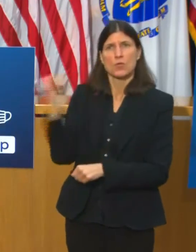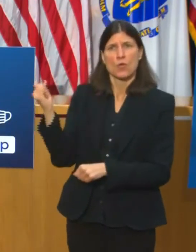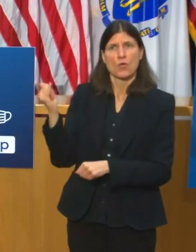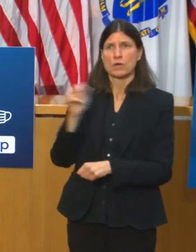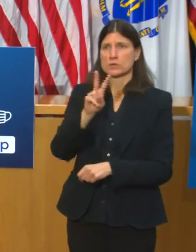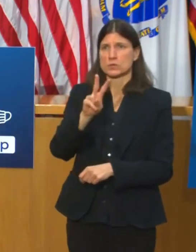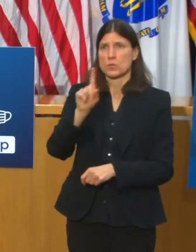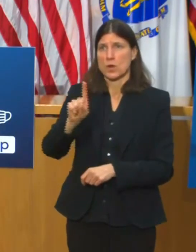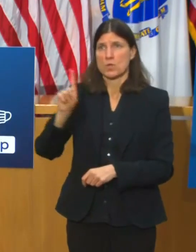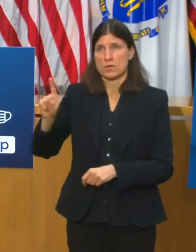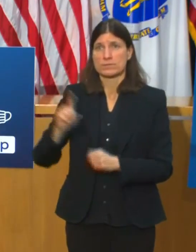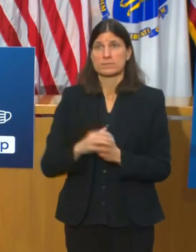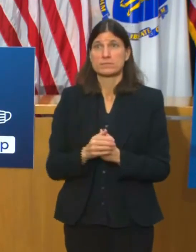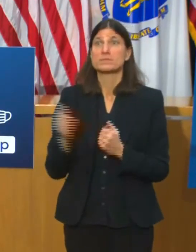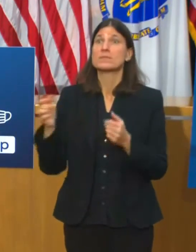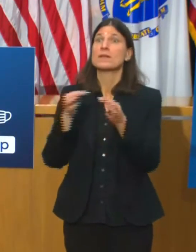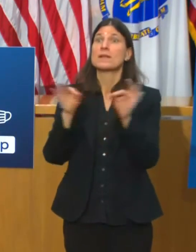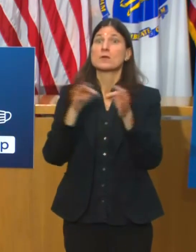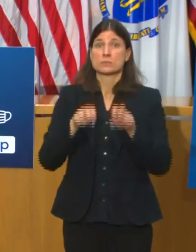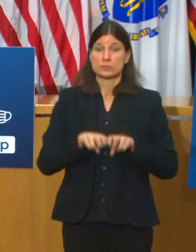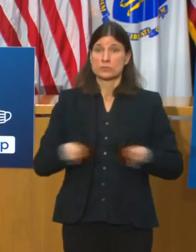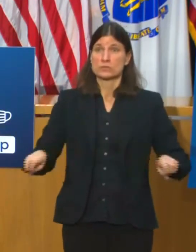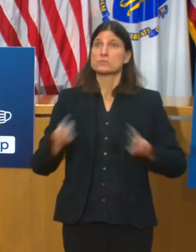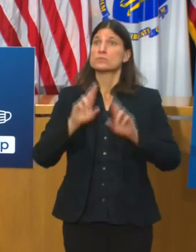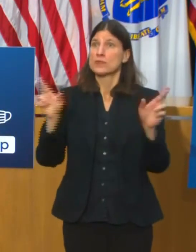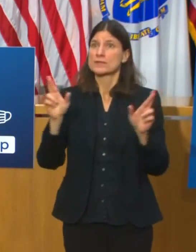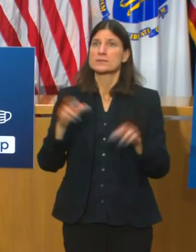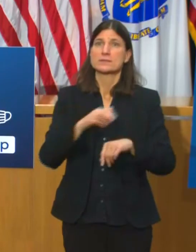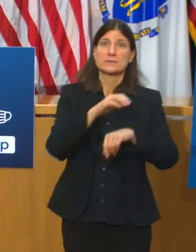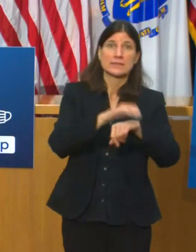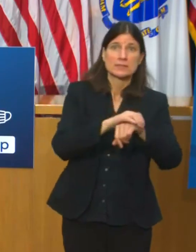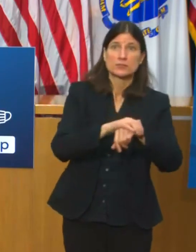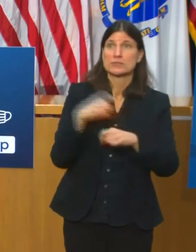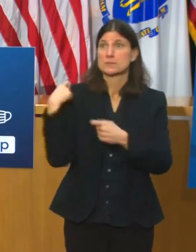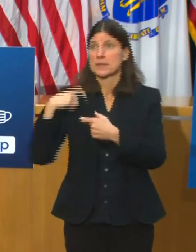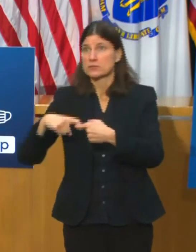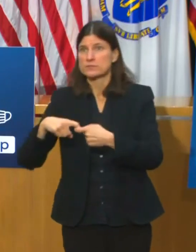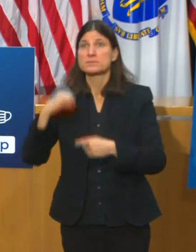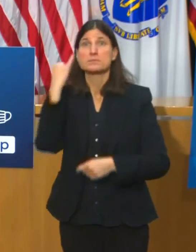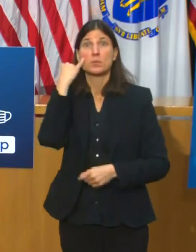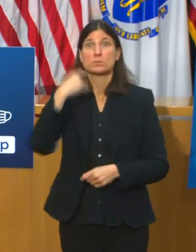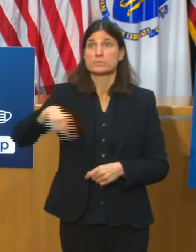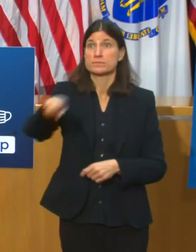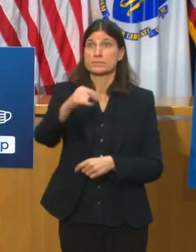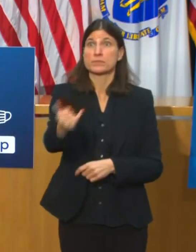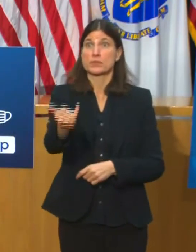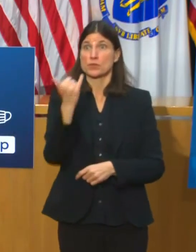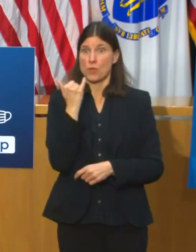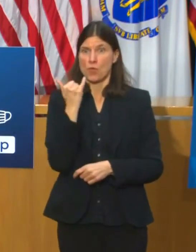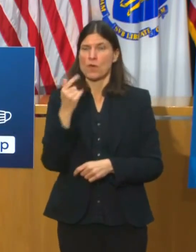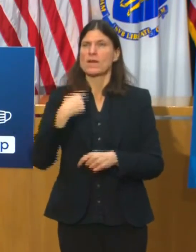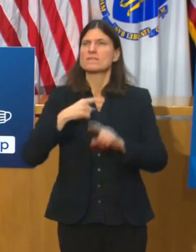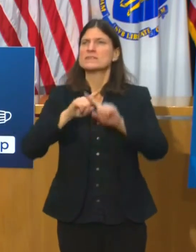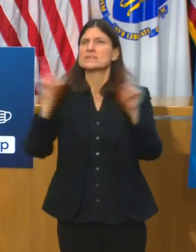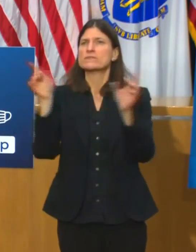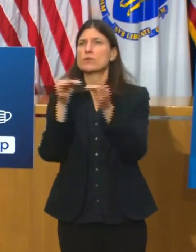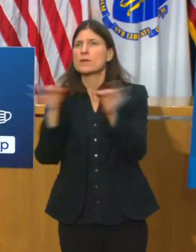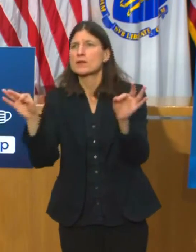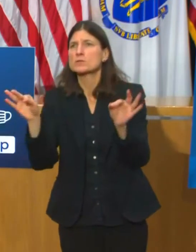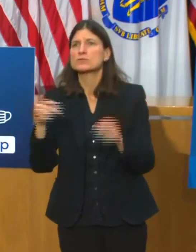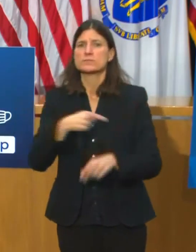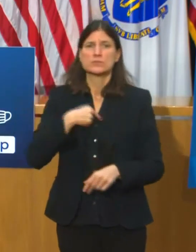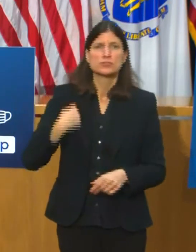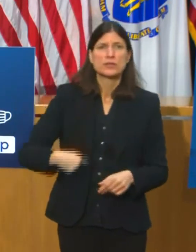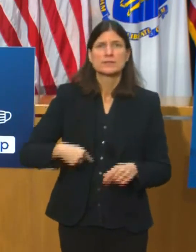And as the governor said, the staff have access to a translation line with multiple hundreds of languages available. We